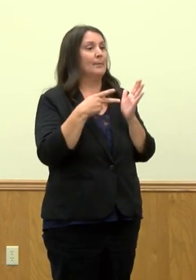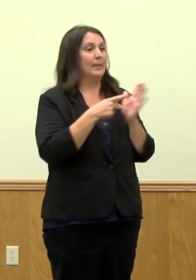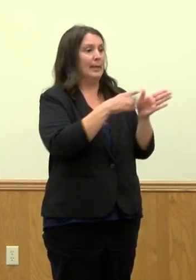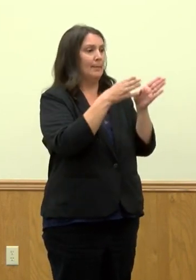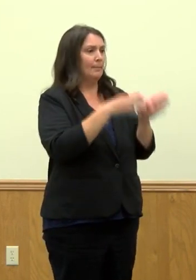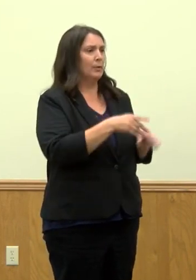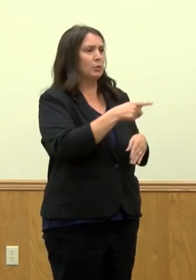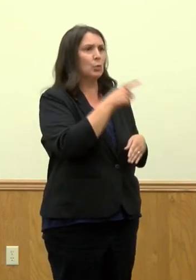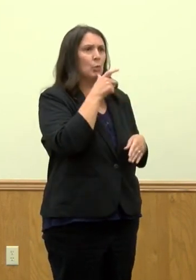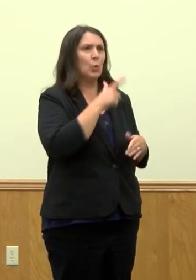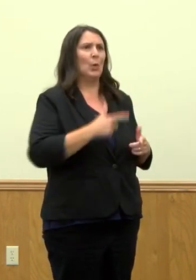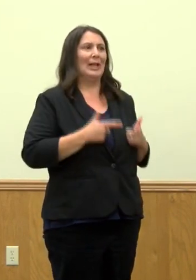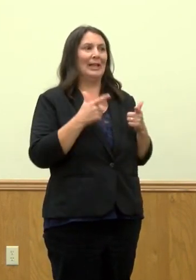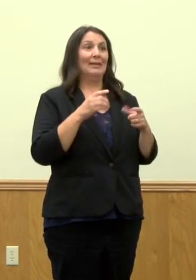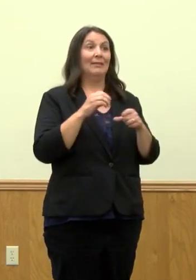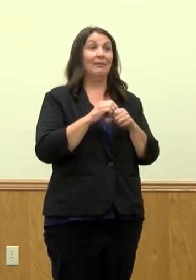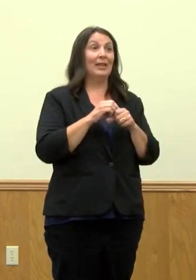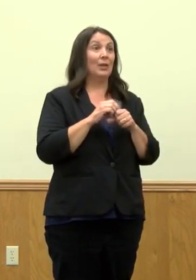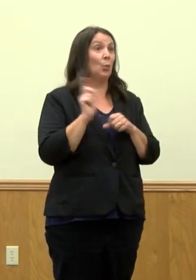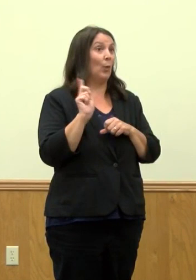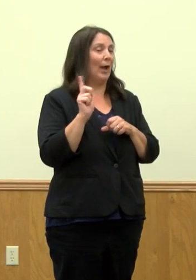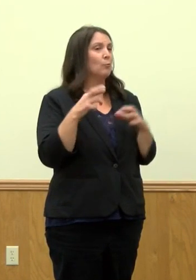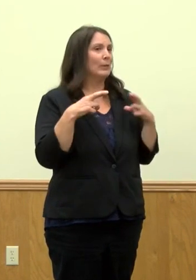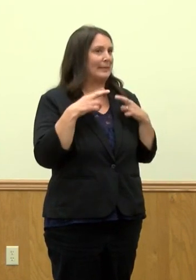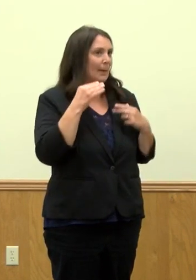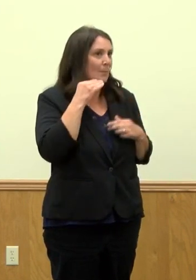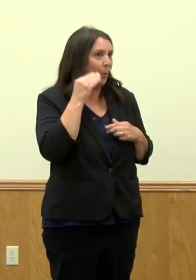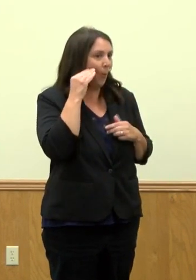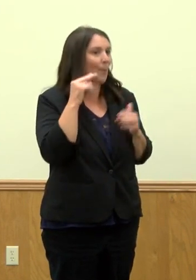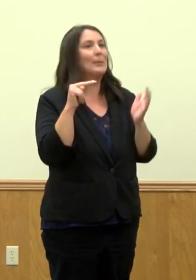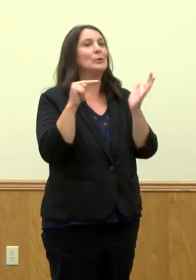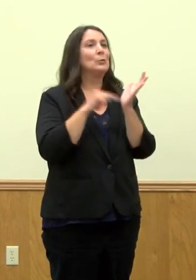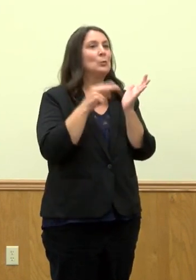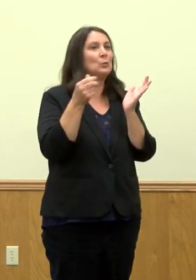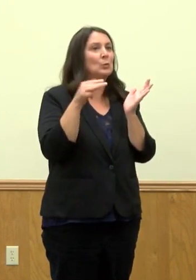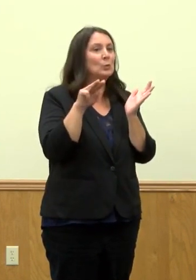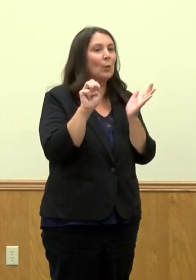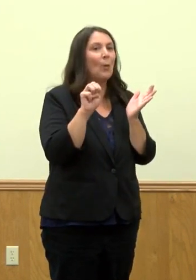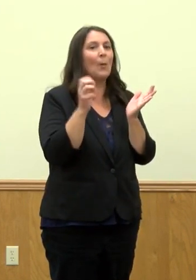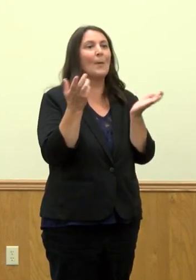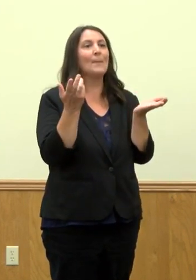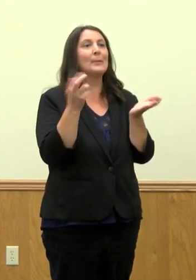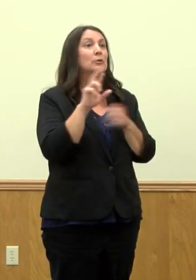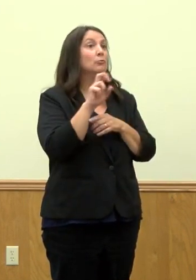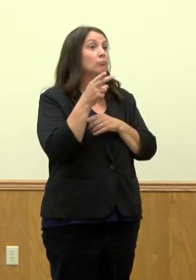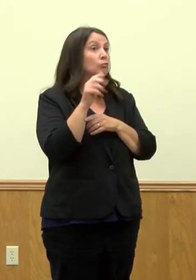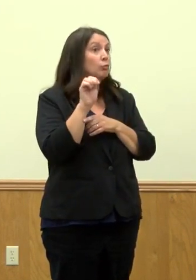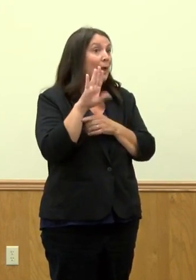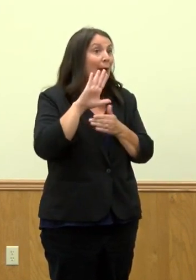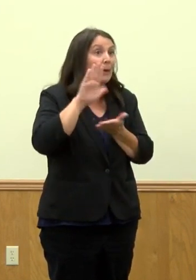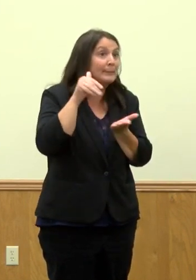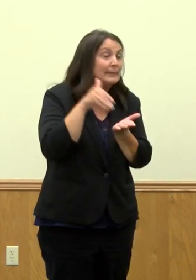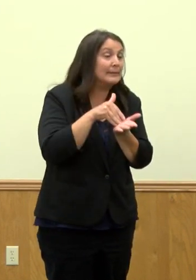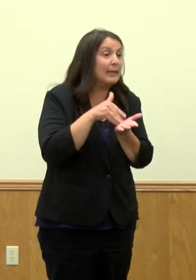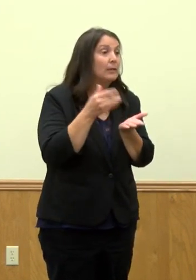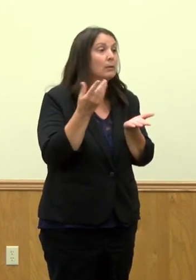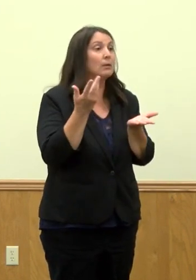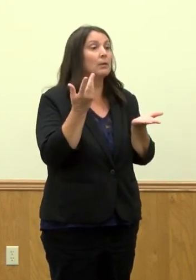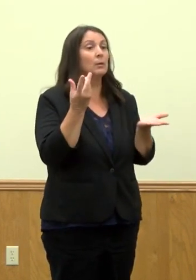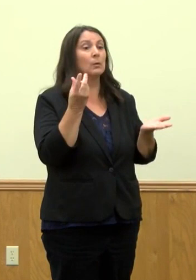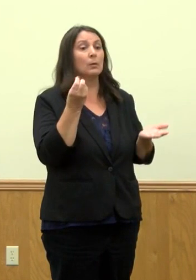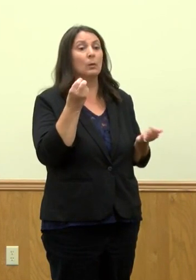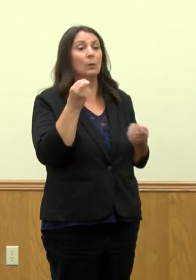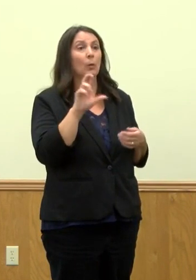lives in long-term care settings. So anyone who lives in either a rehab or one of the